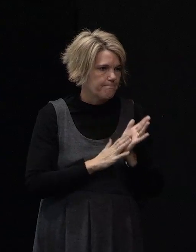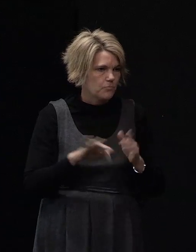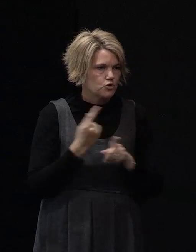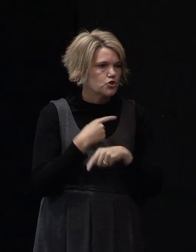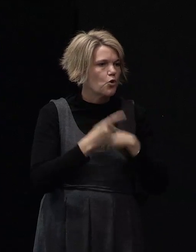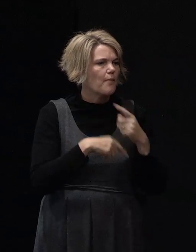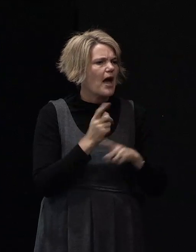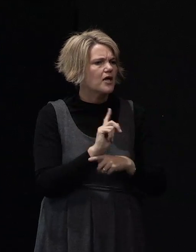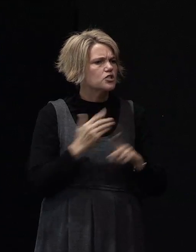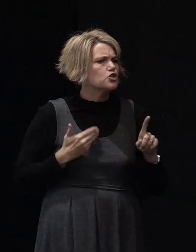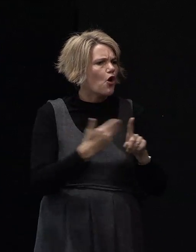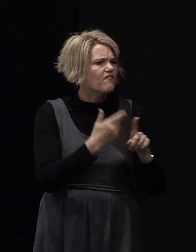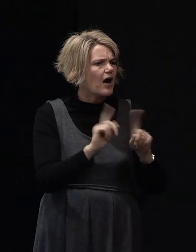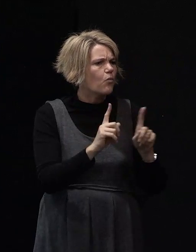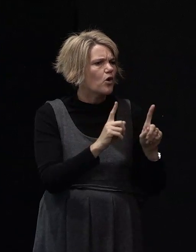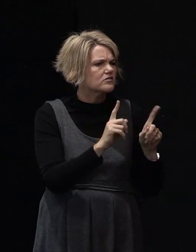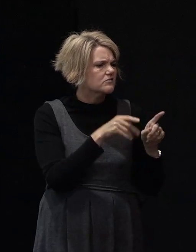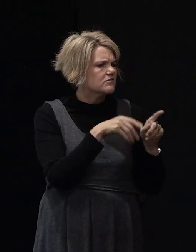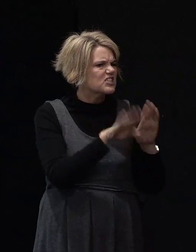trialled for fixing some of these foundations.